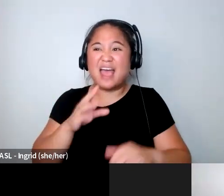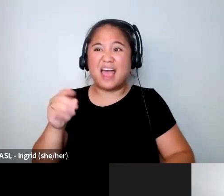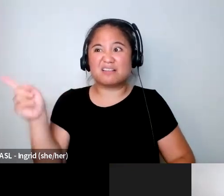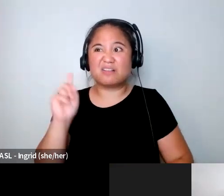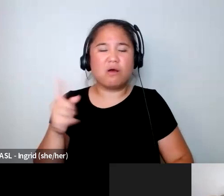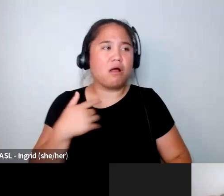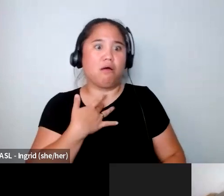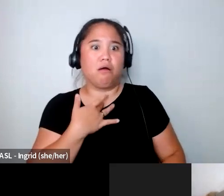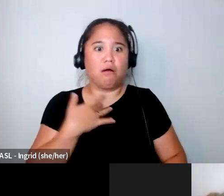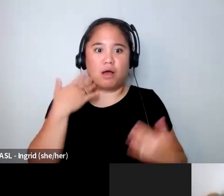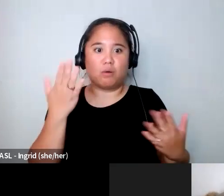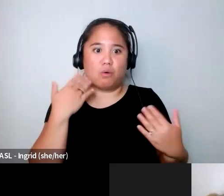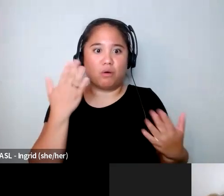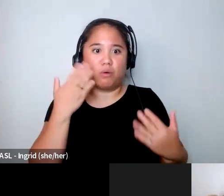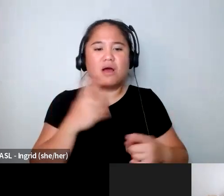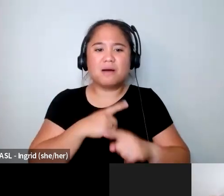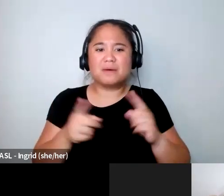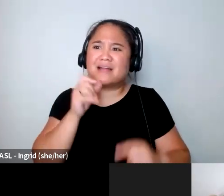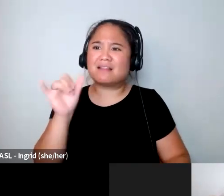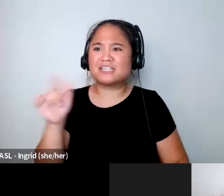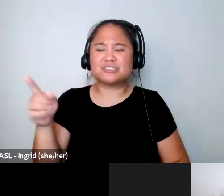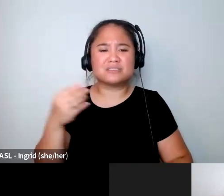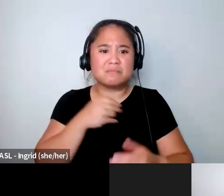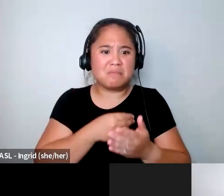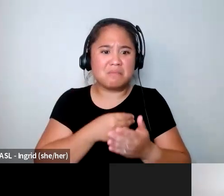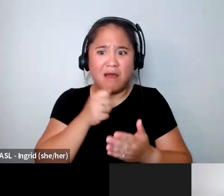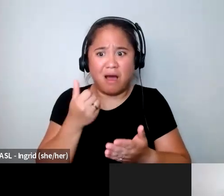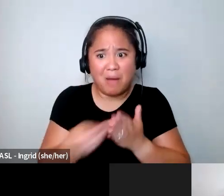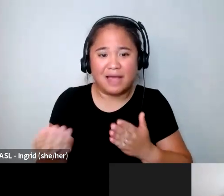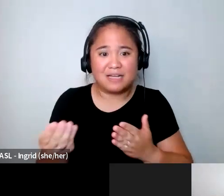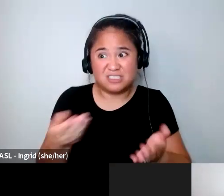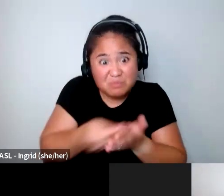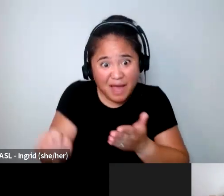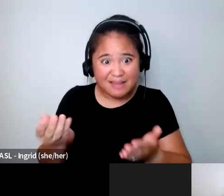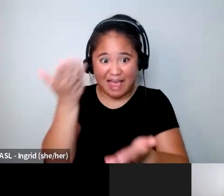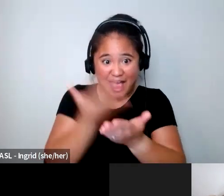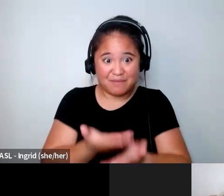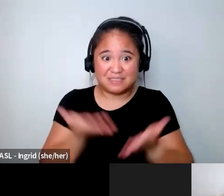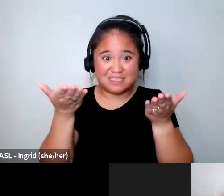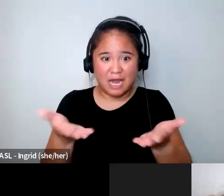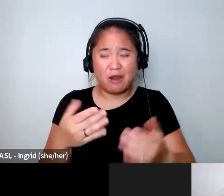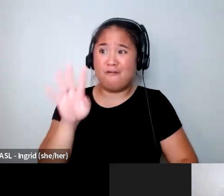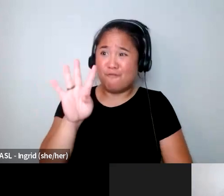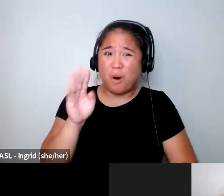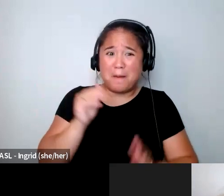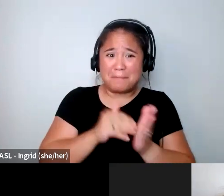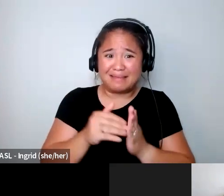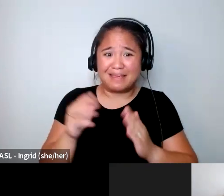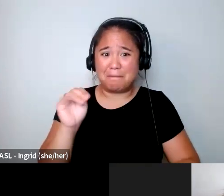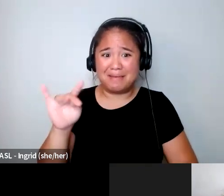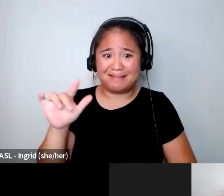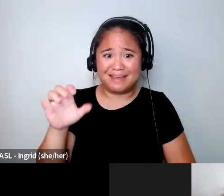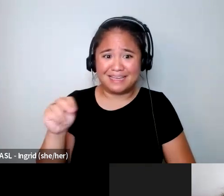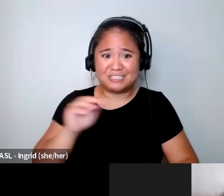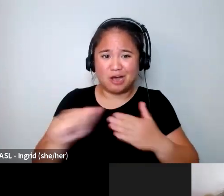that and it's like it's not like she's not buying she's buying right the evidence is there i mean four million dollars like really like come